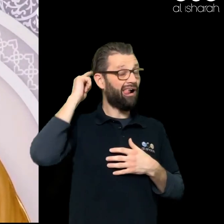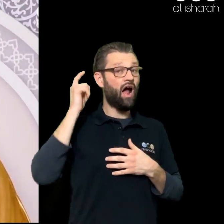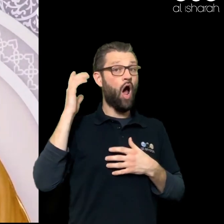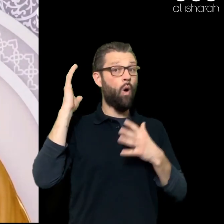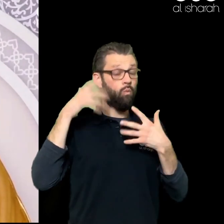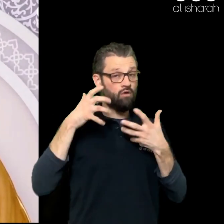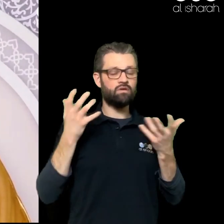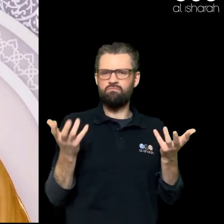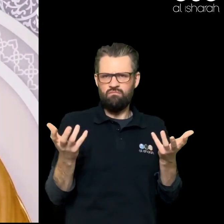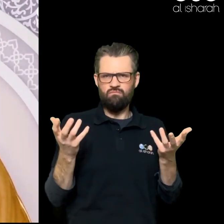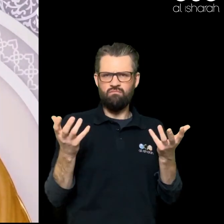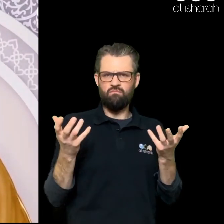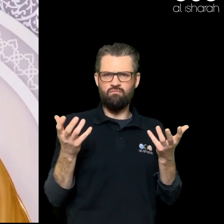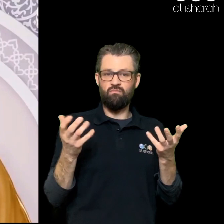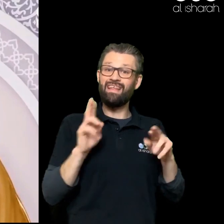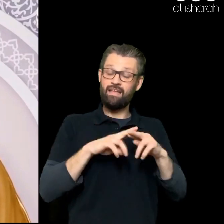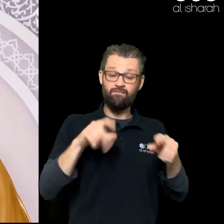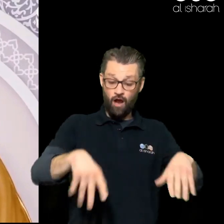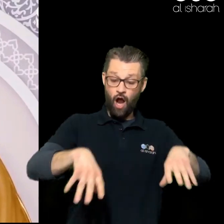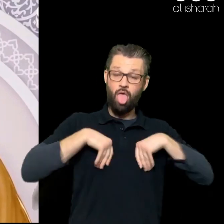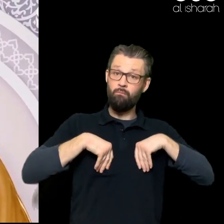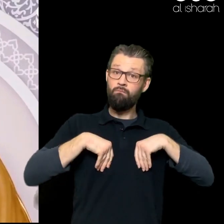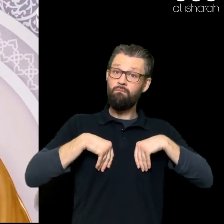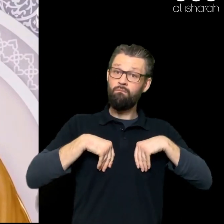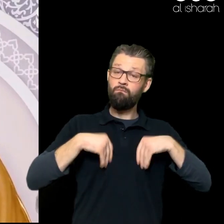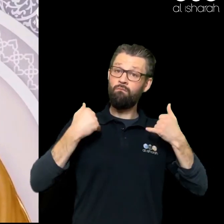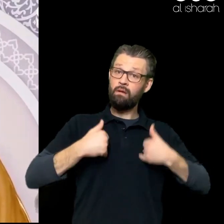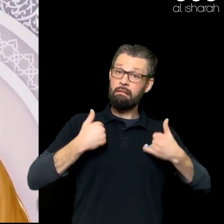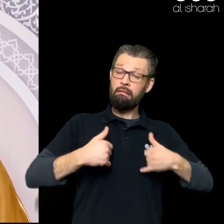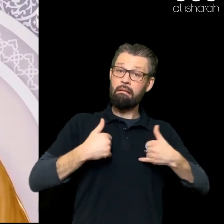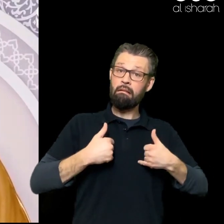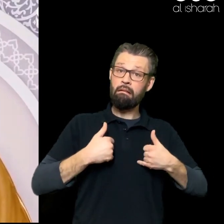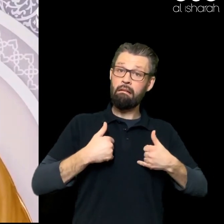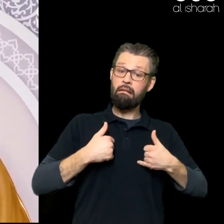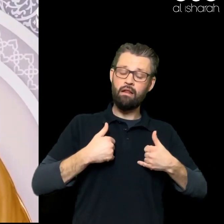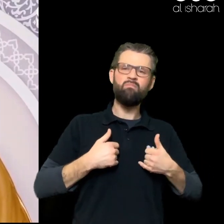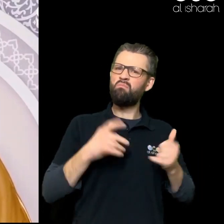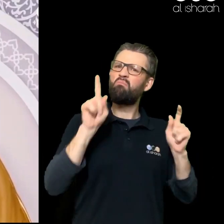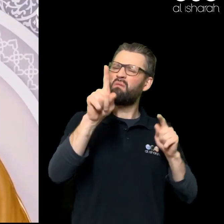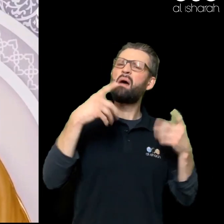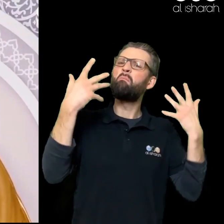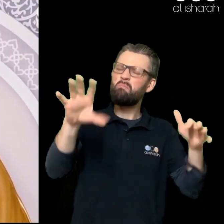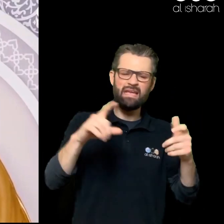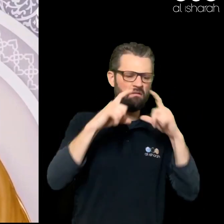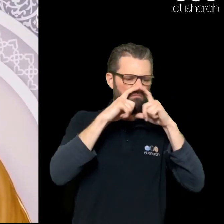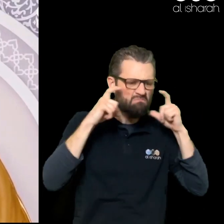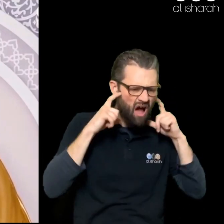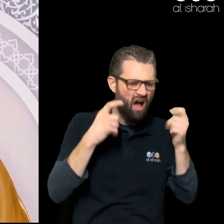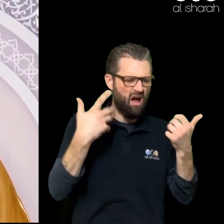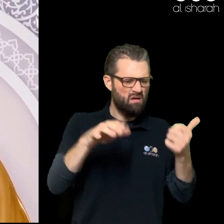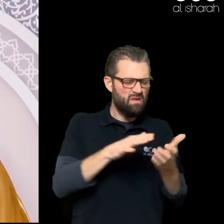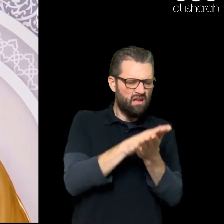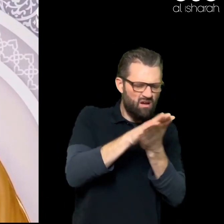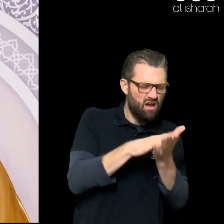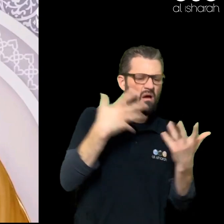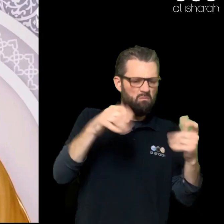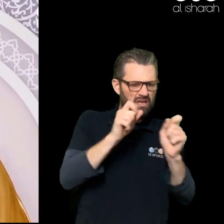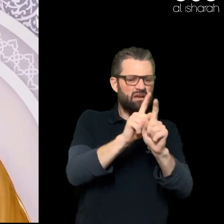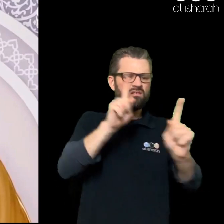the virus Or a disease After We have taken All precautions Then your belief Will make you Realize It's a test From Allah